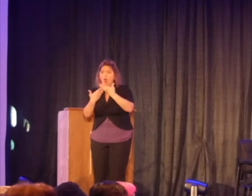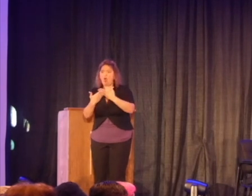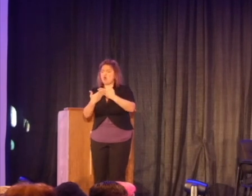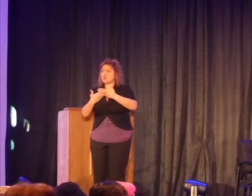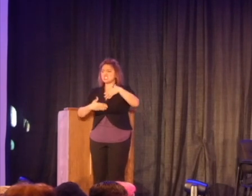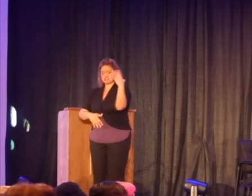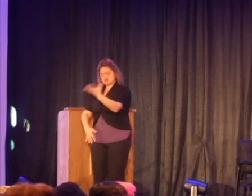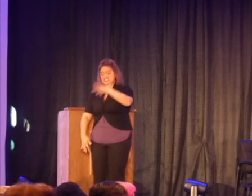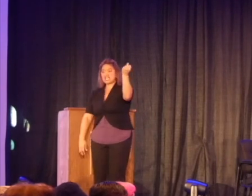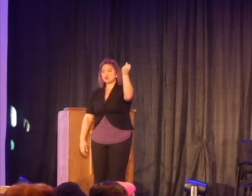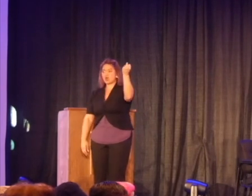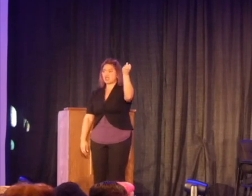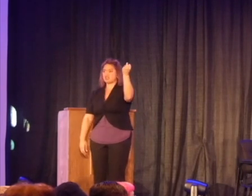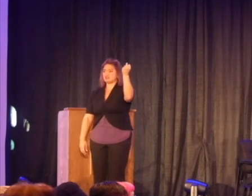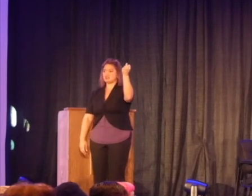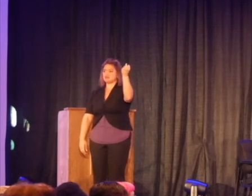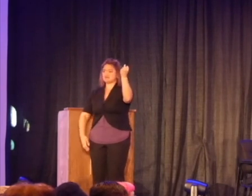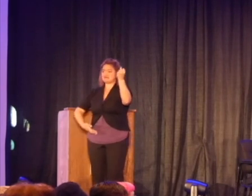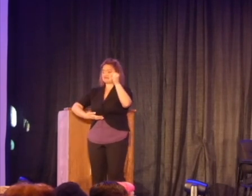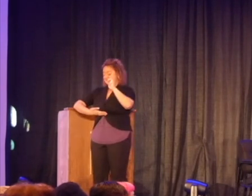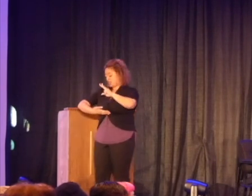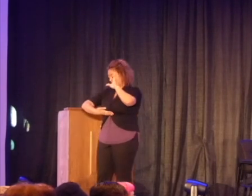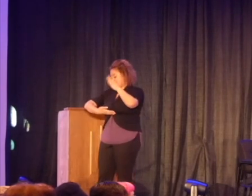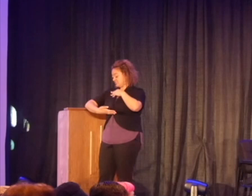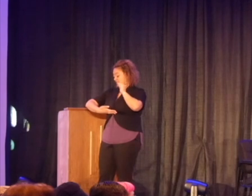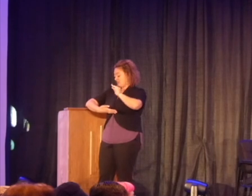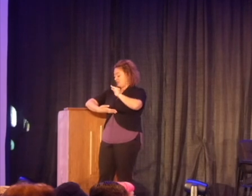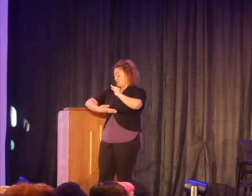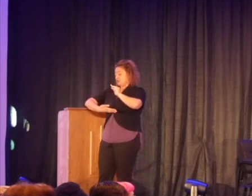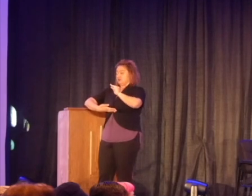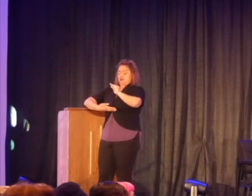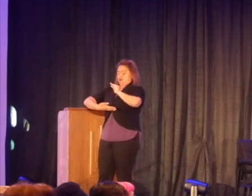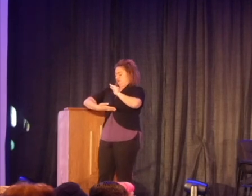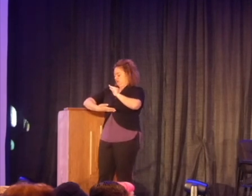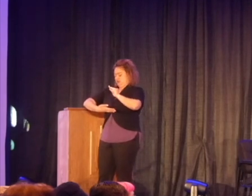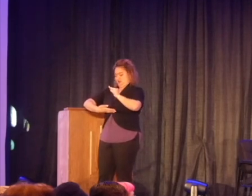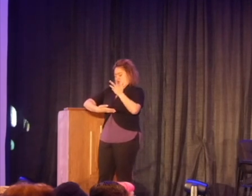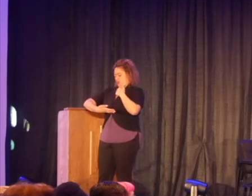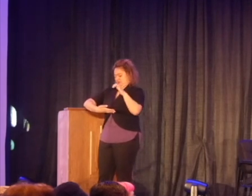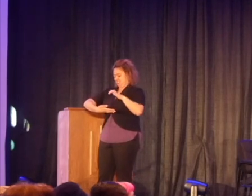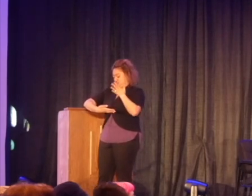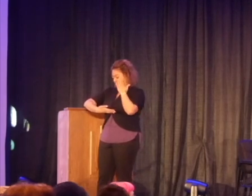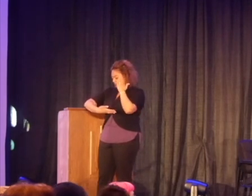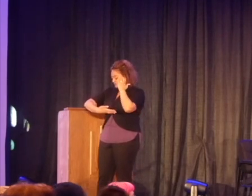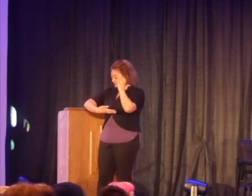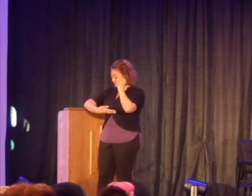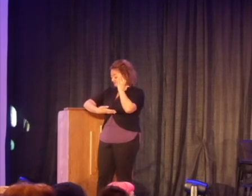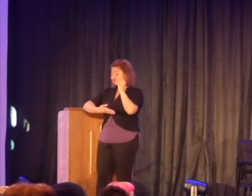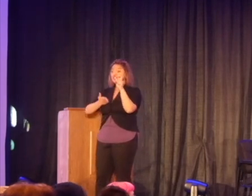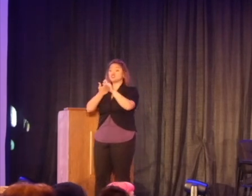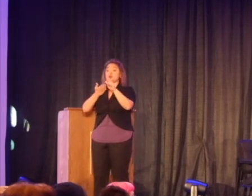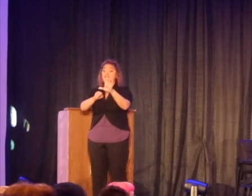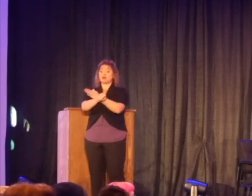taken away from her. But I was looking at my son in the eyes and I thought, what am I going to do? So I wrote a musical